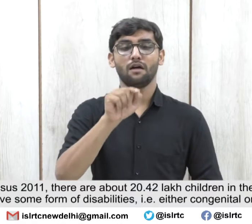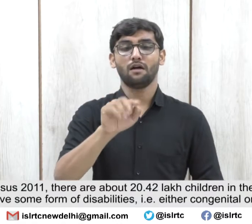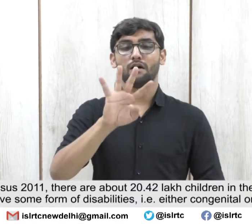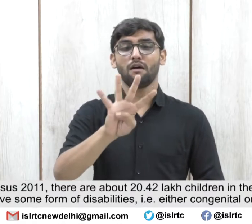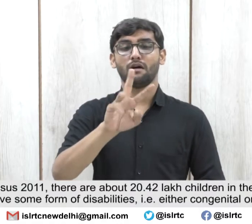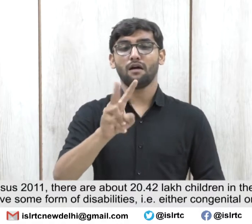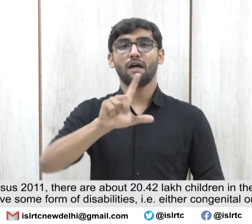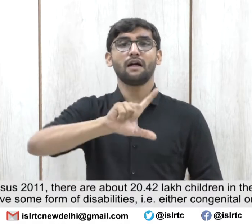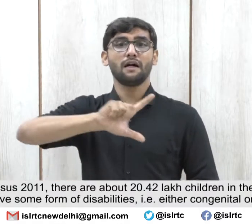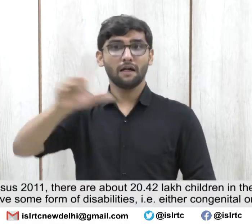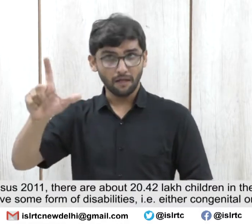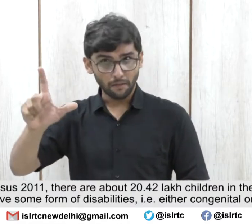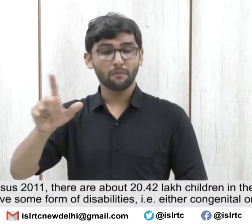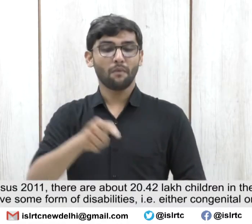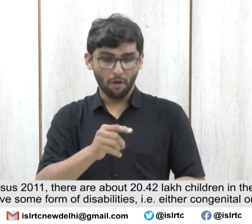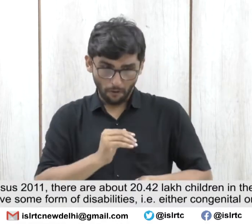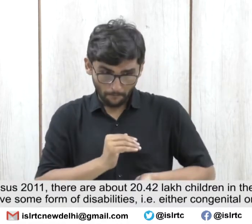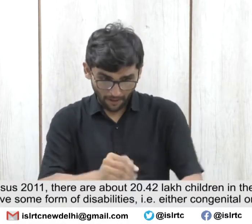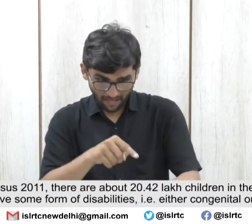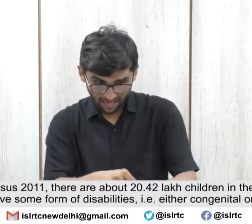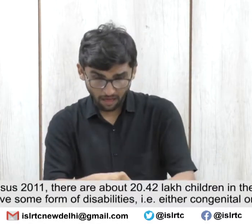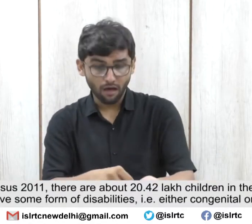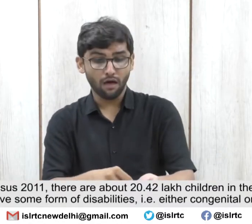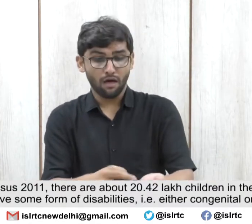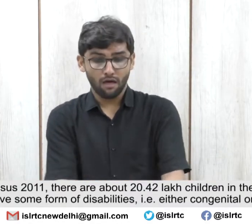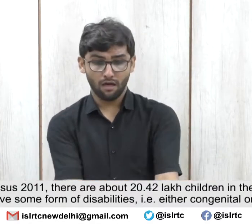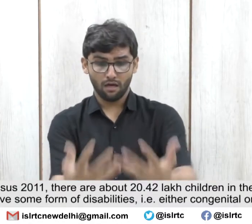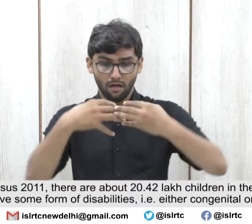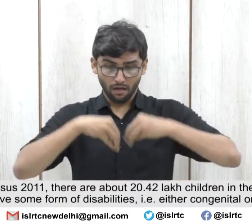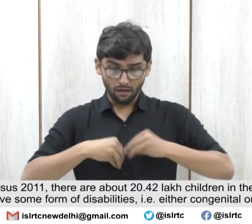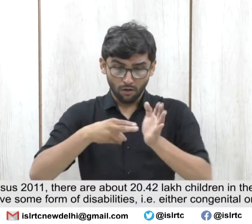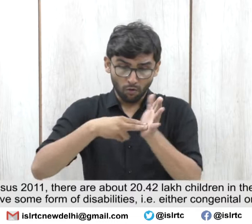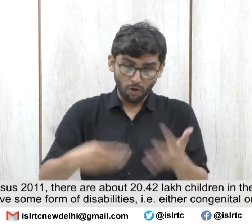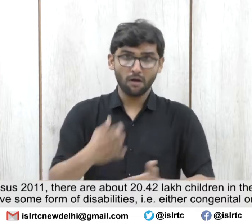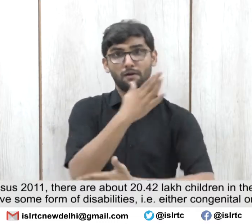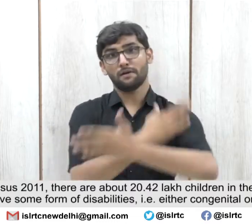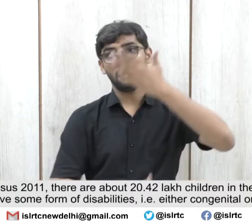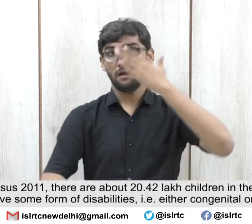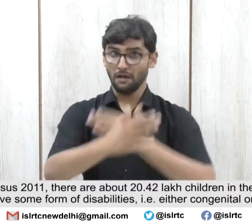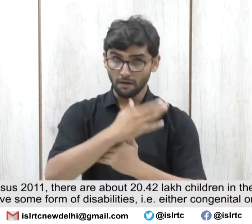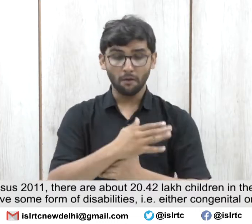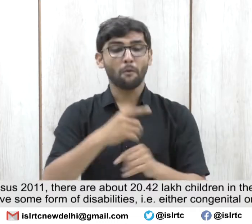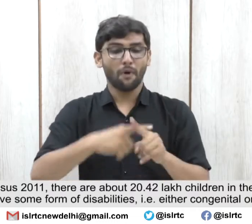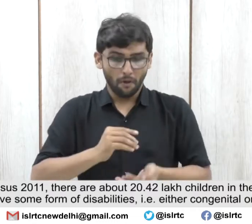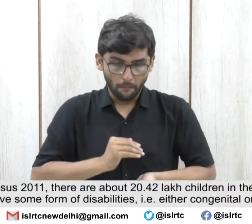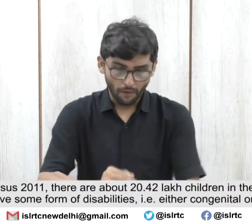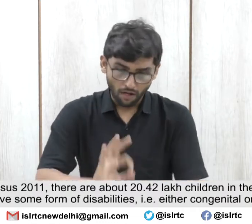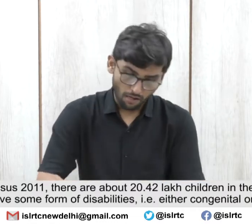have some form of disabilities i.e. either congenital